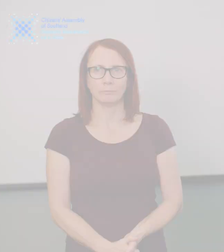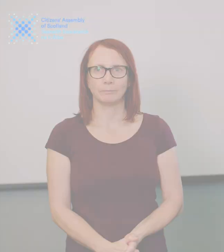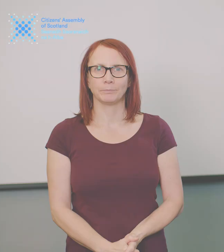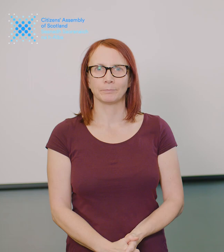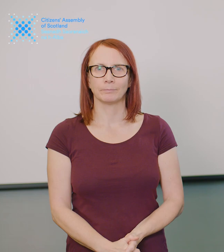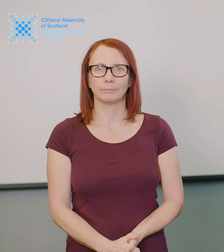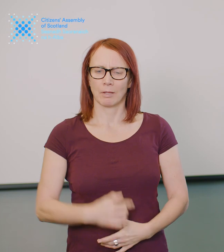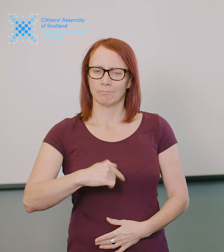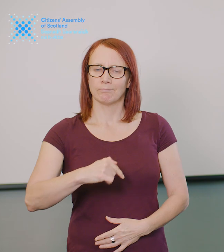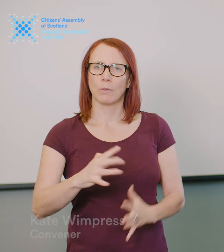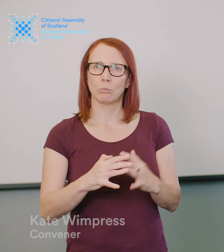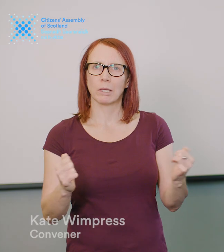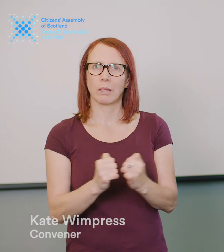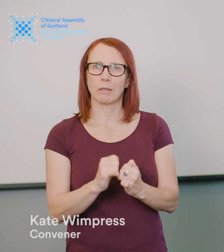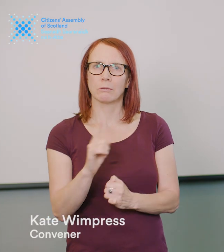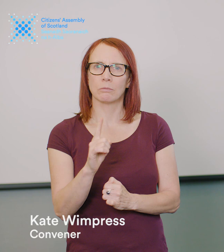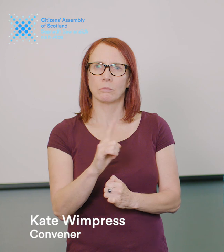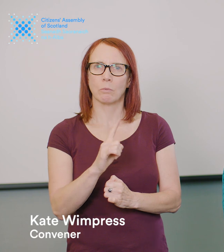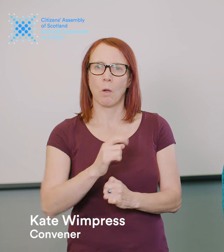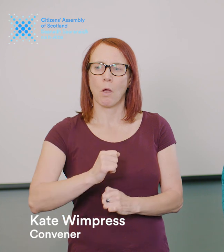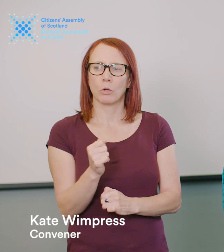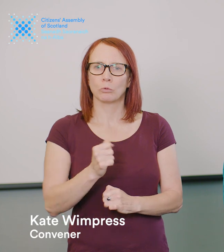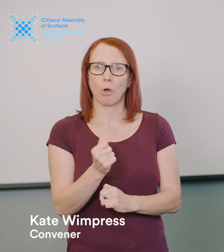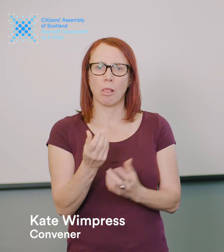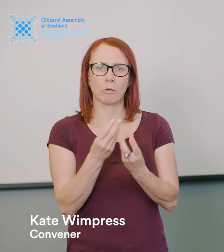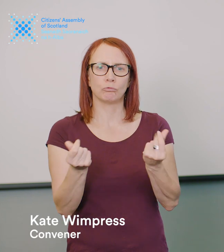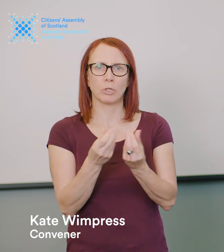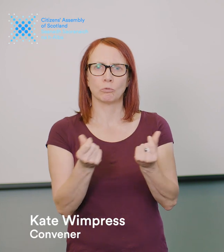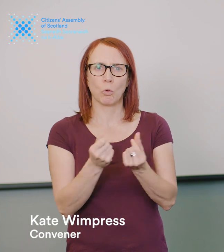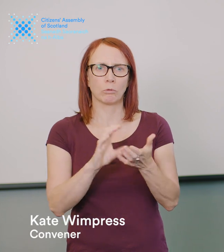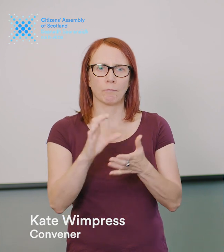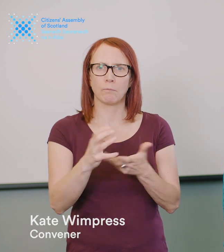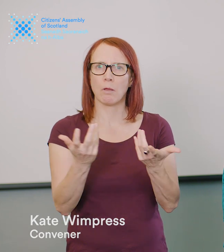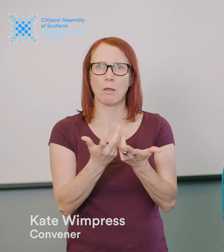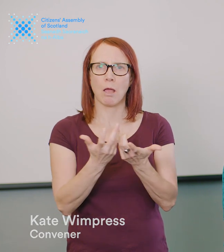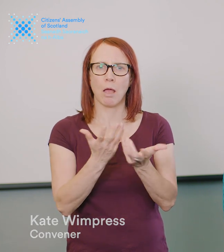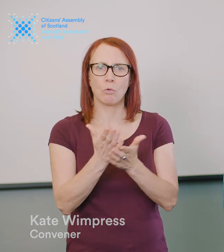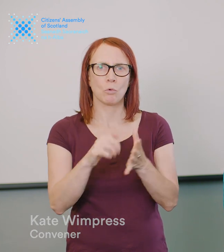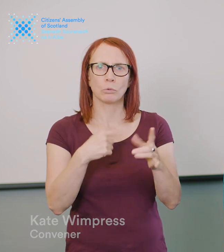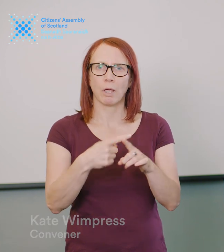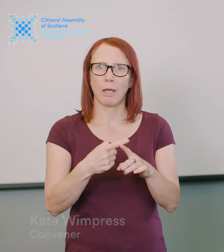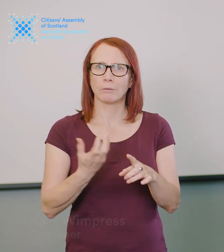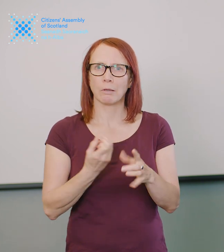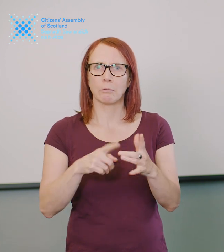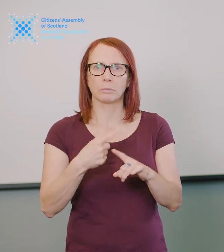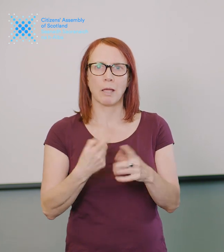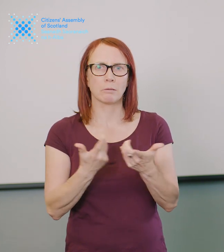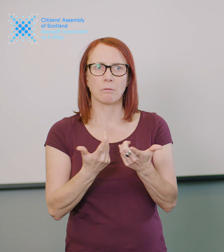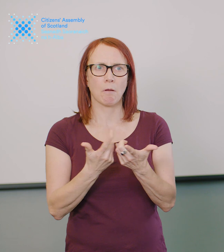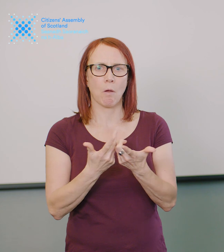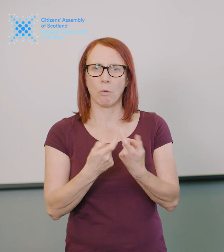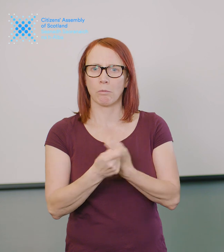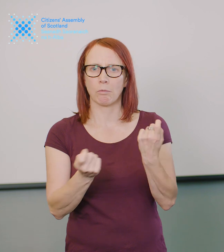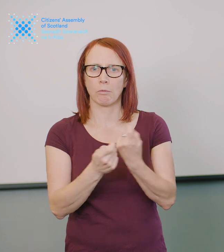This weekend is about how Scotland resources itself, including taxation and income tax, and how the